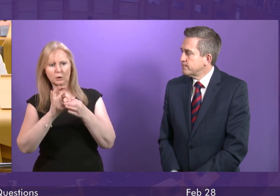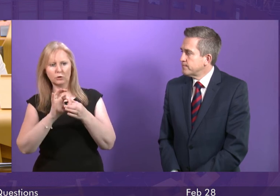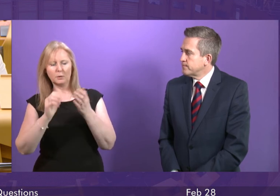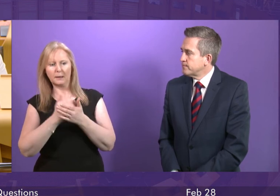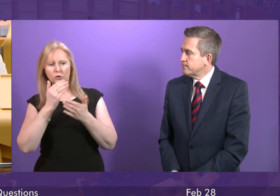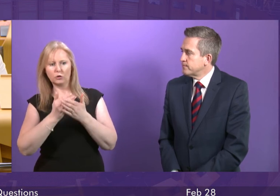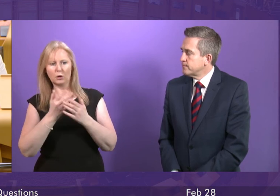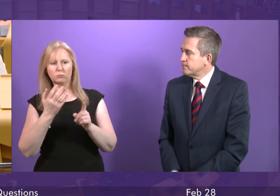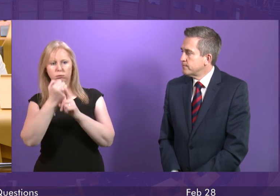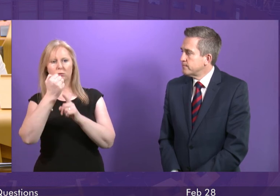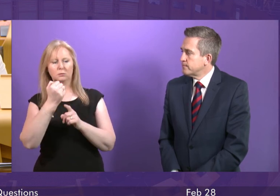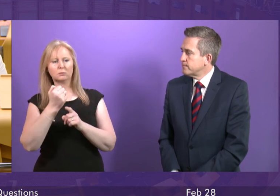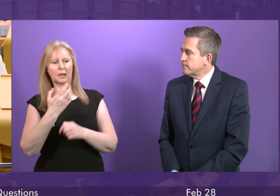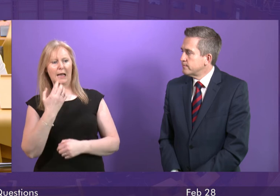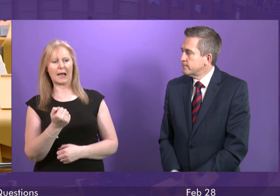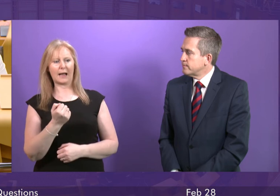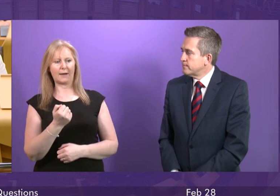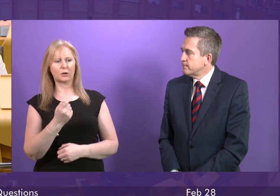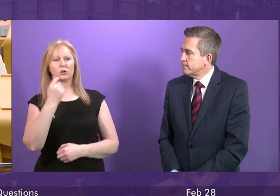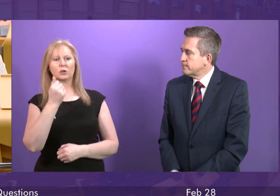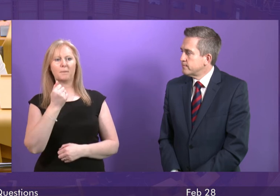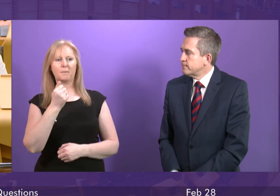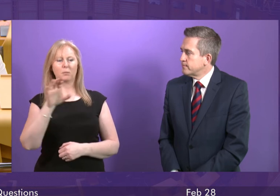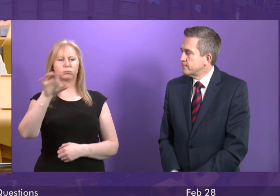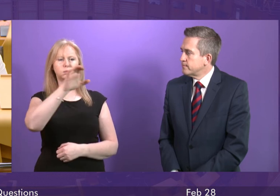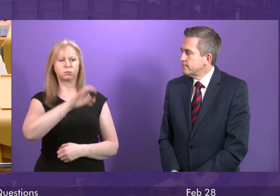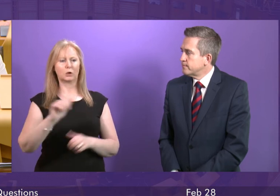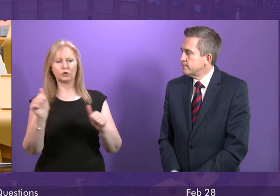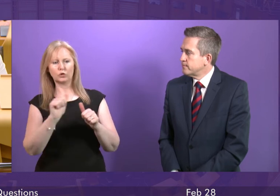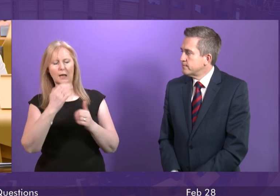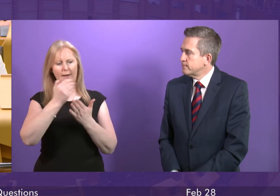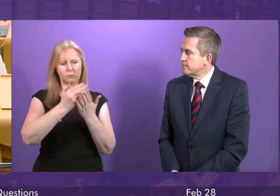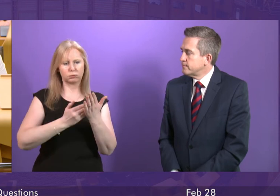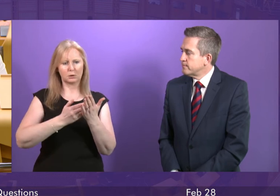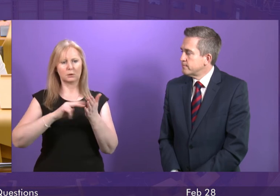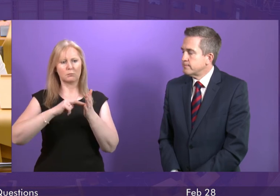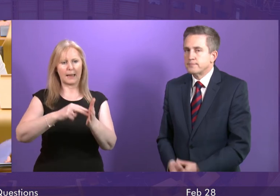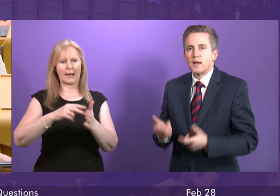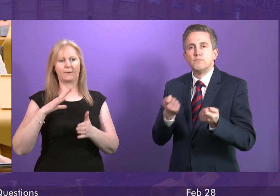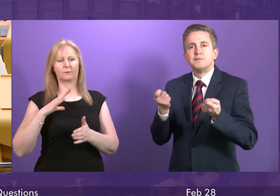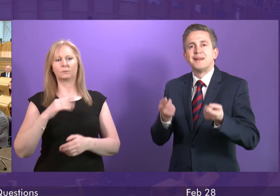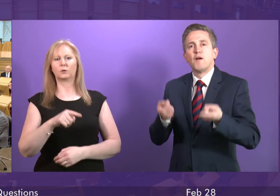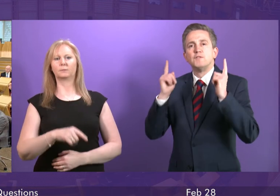working with authorities who do not have a solution in place to identify ways that they can comply with the ban as soon as possible. Christine Graham.